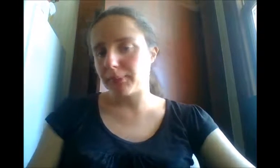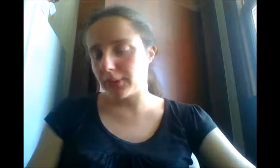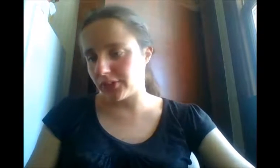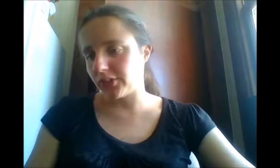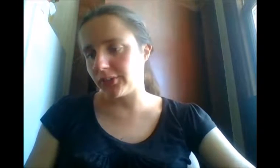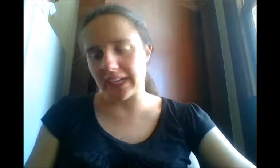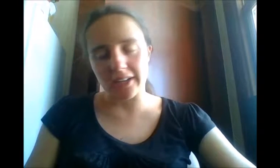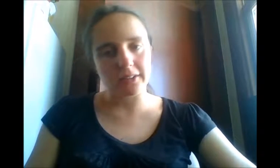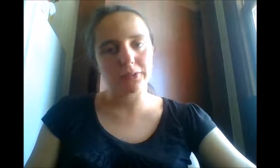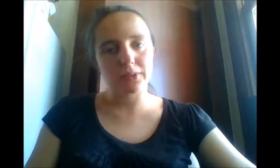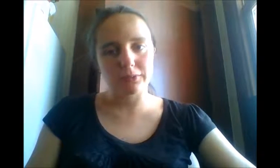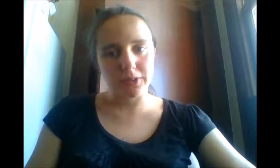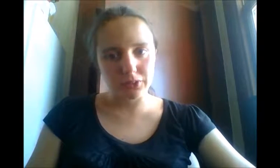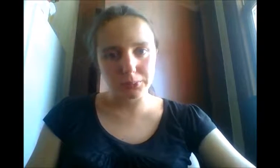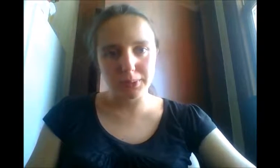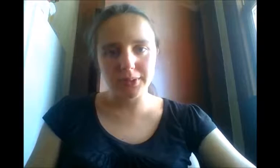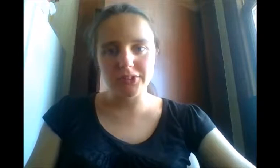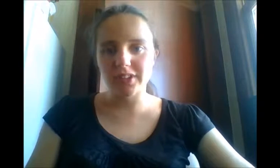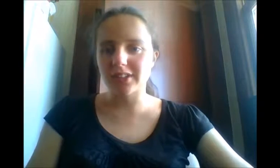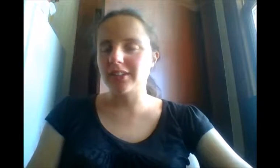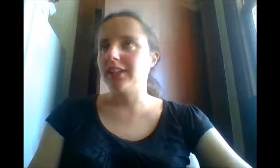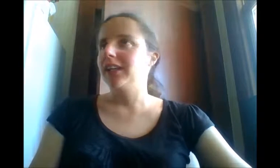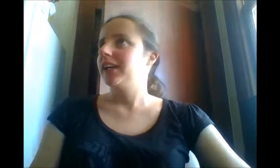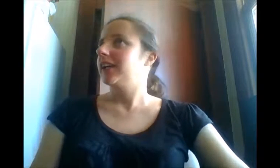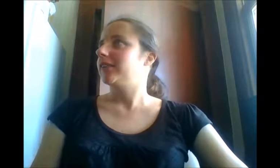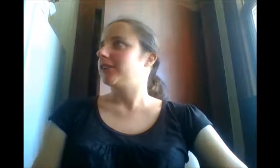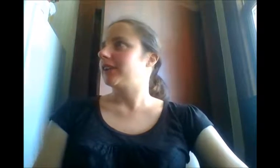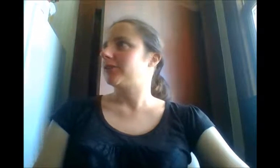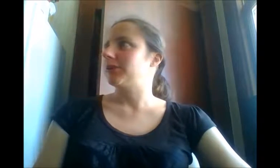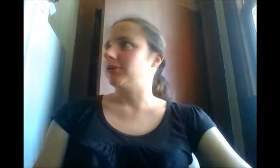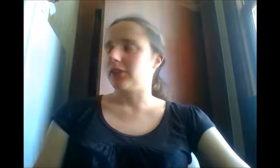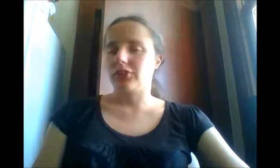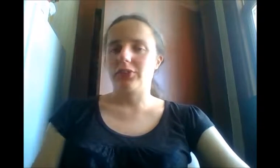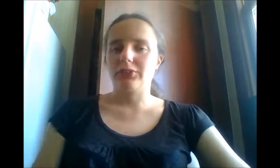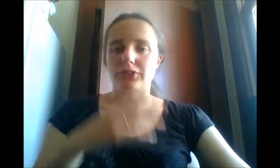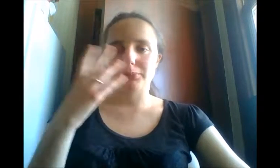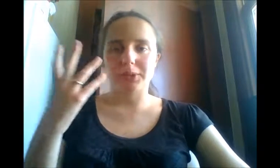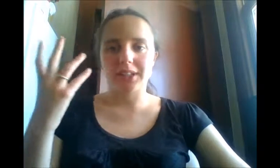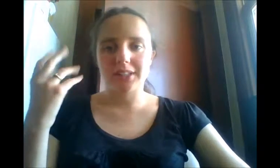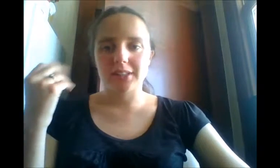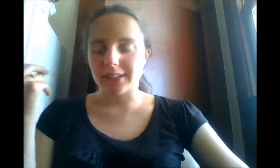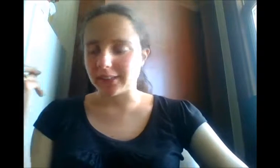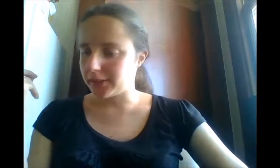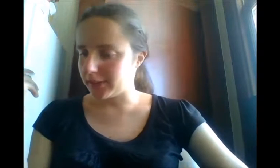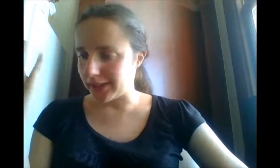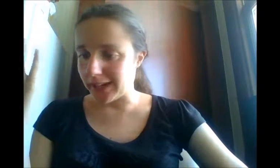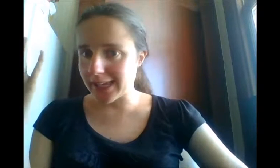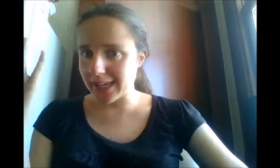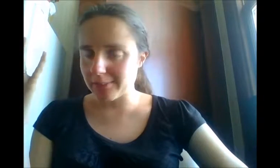person you are. If you're a visual person, if you like to be visual, visual-minded like I am,